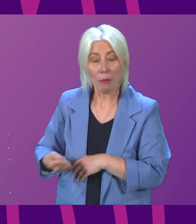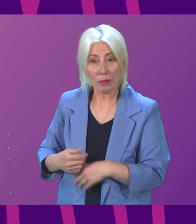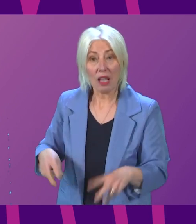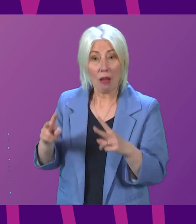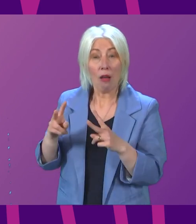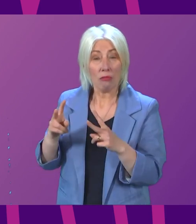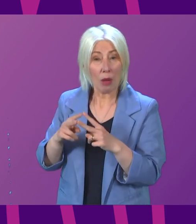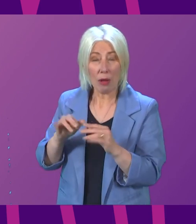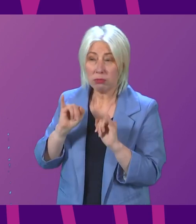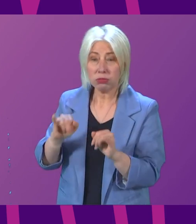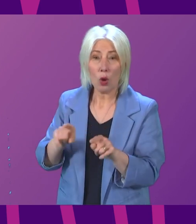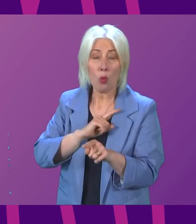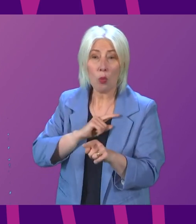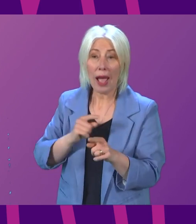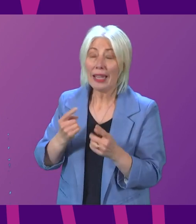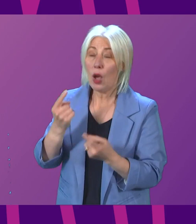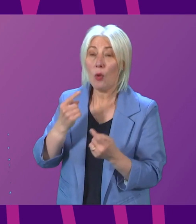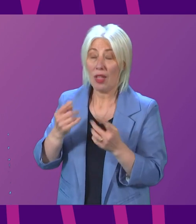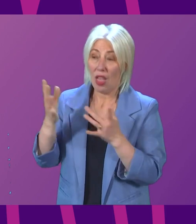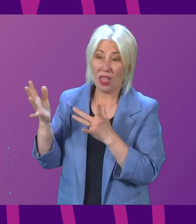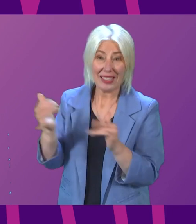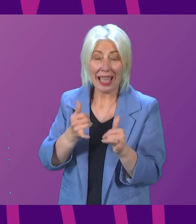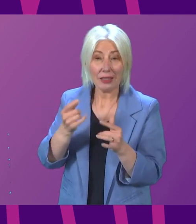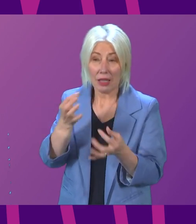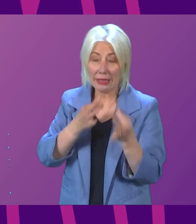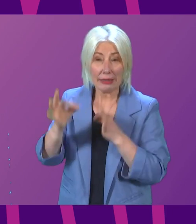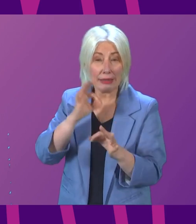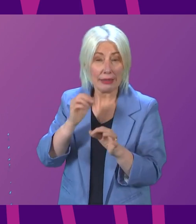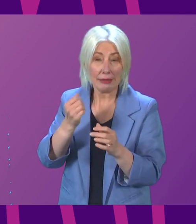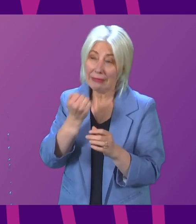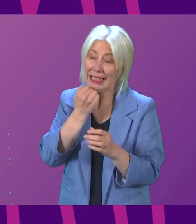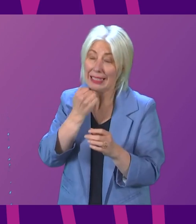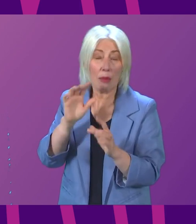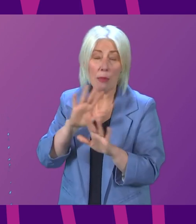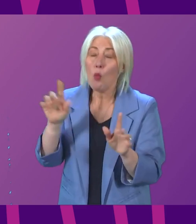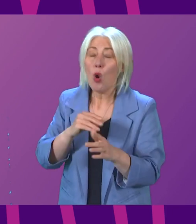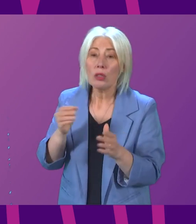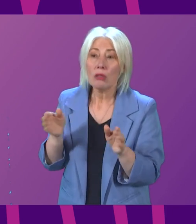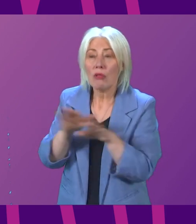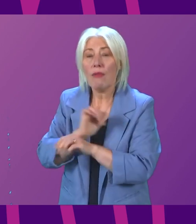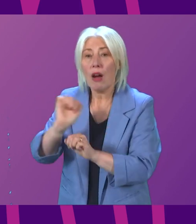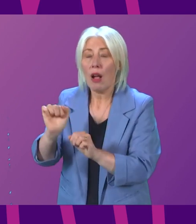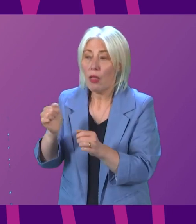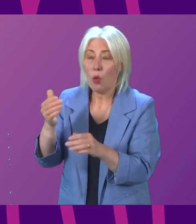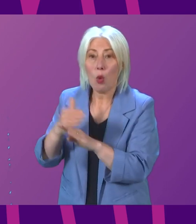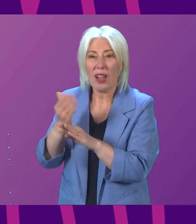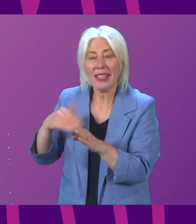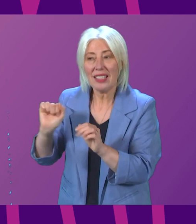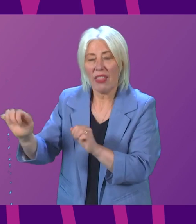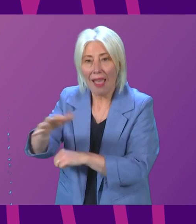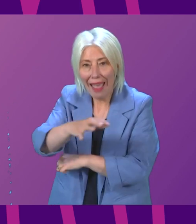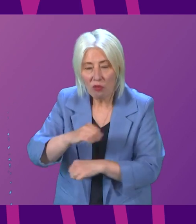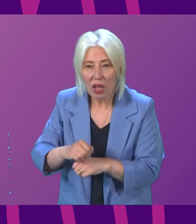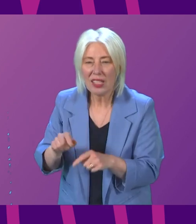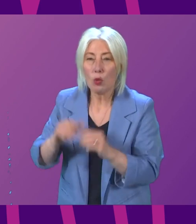the importance of census data in targeting resources to invest in communities and tackling inequalities, and given the lower rates of return